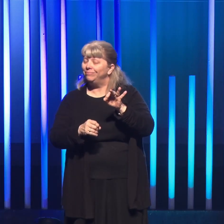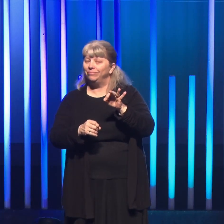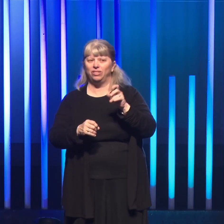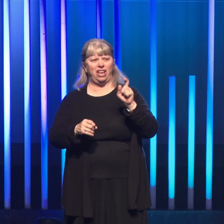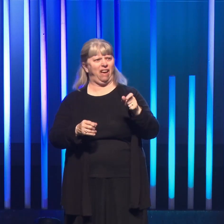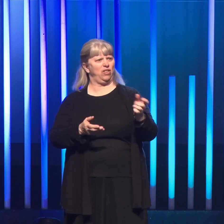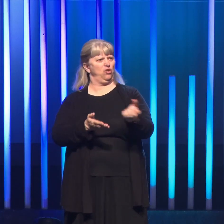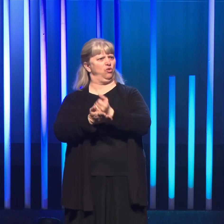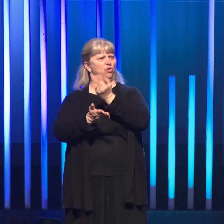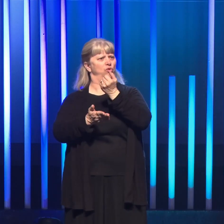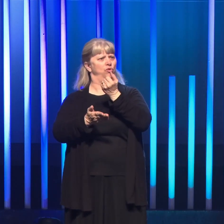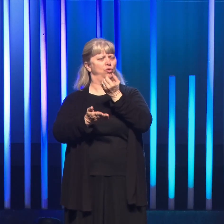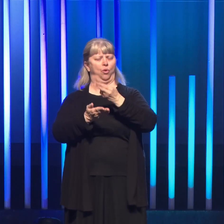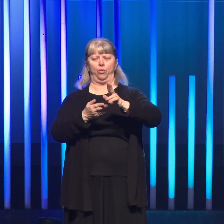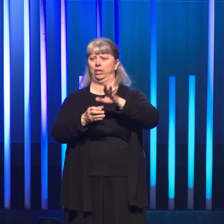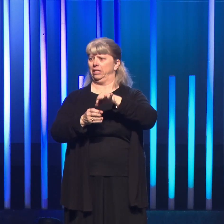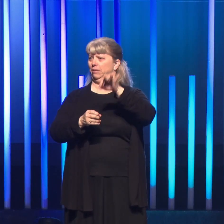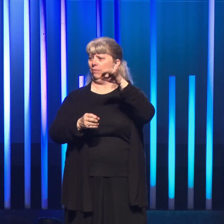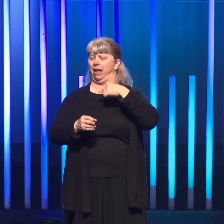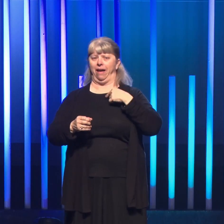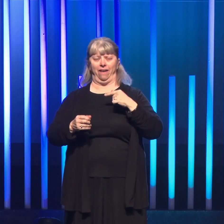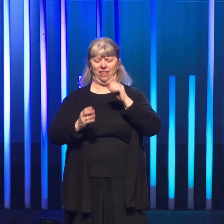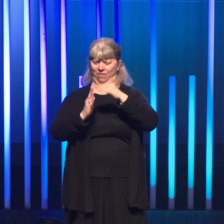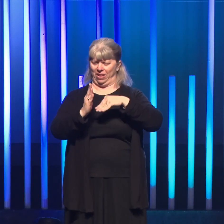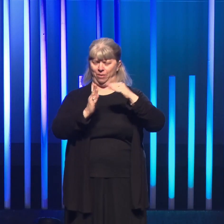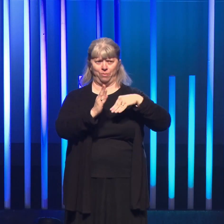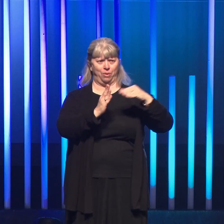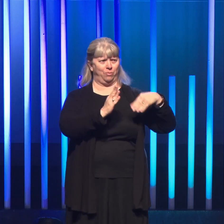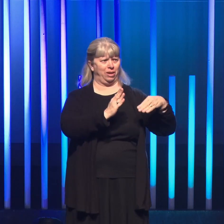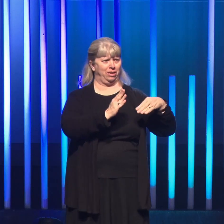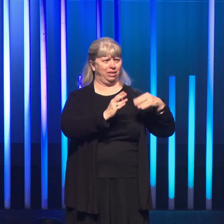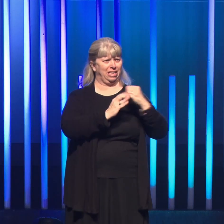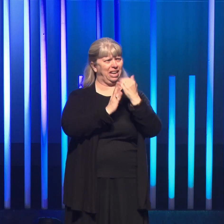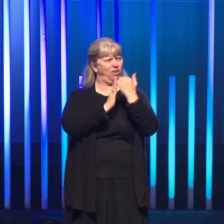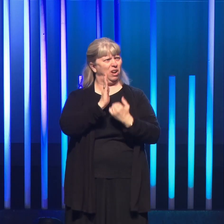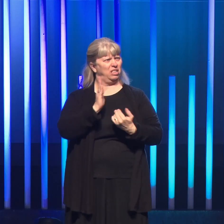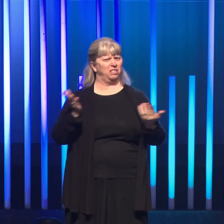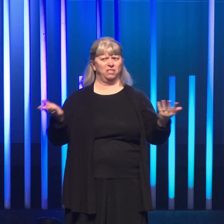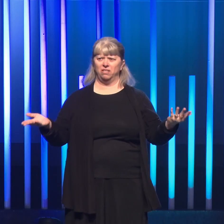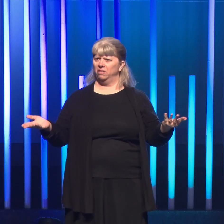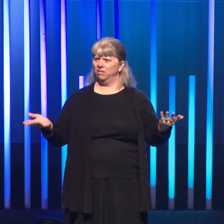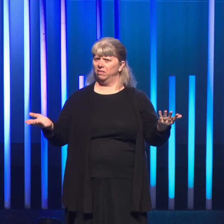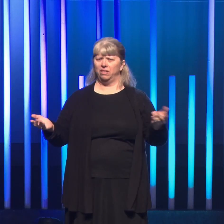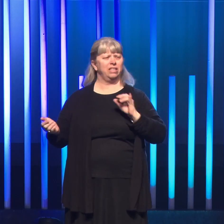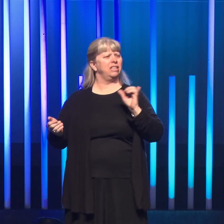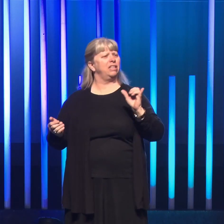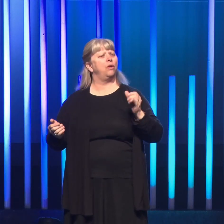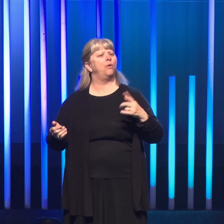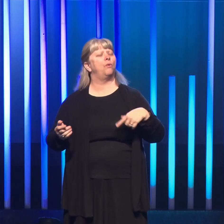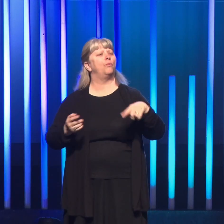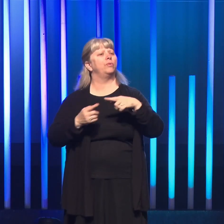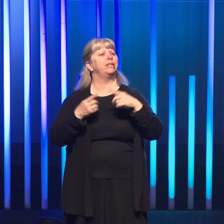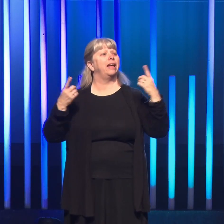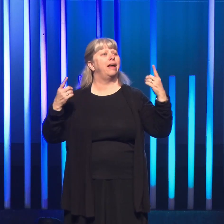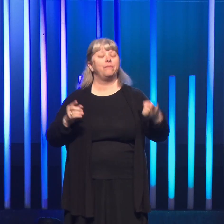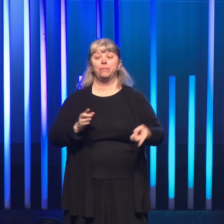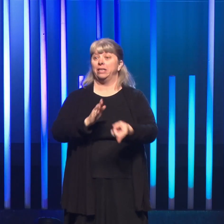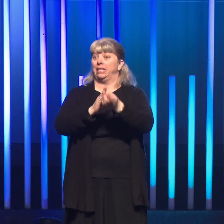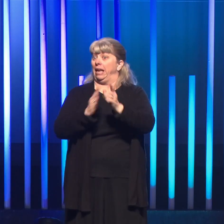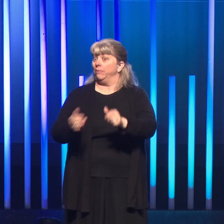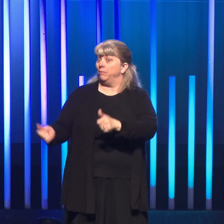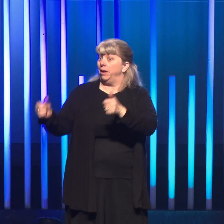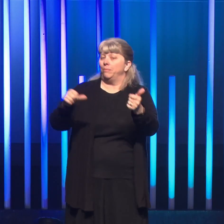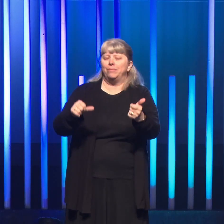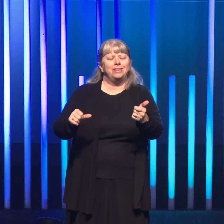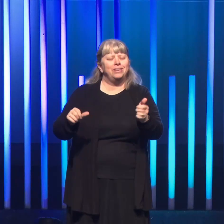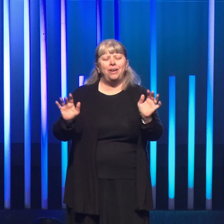have to earn the Holy Spirit's presence? Do I need to like fill out some paperwork to get on the roster? Like, so when, does it happen the second we're baptized?